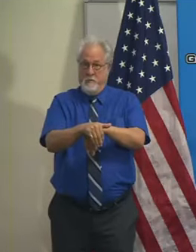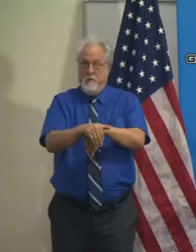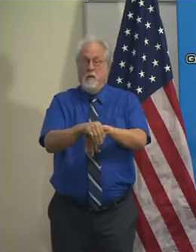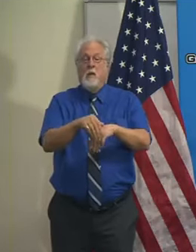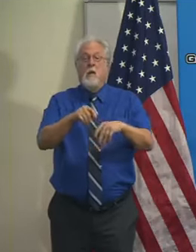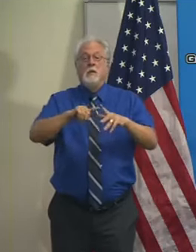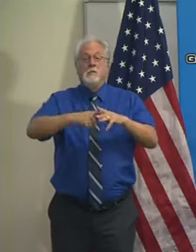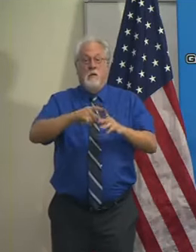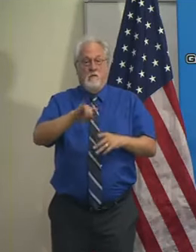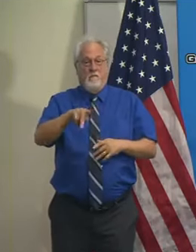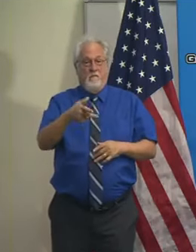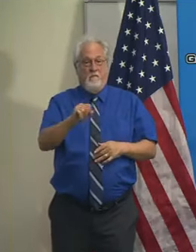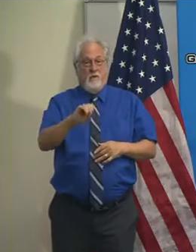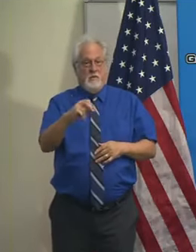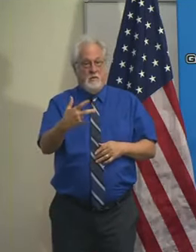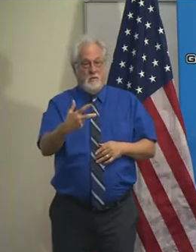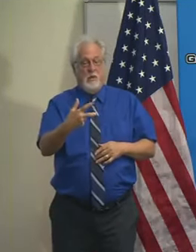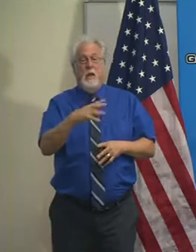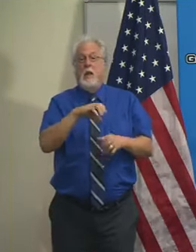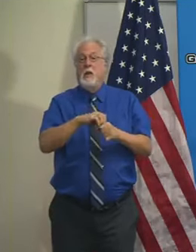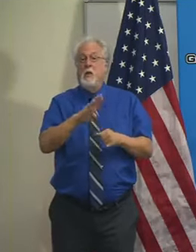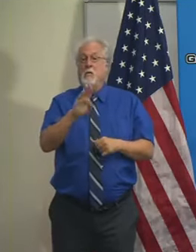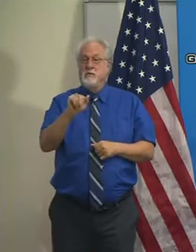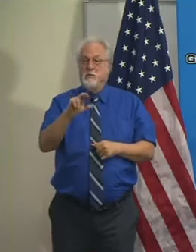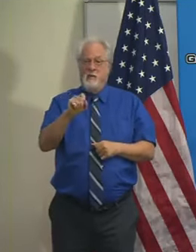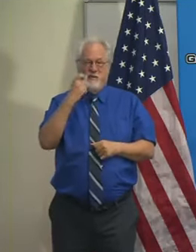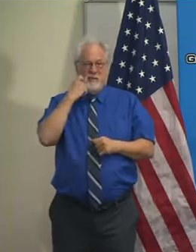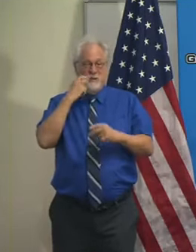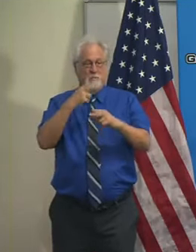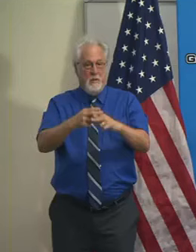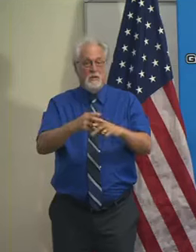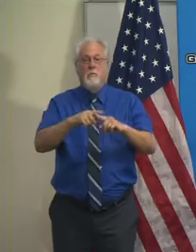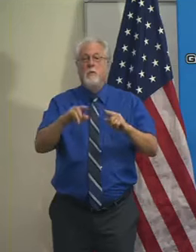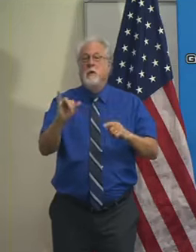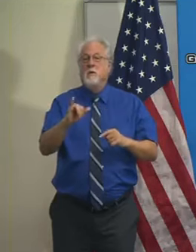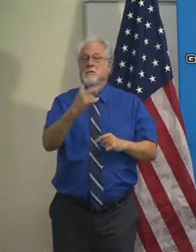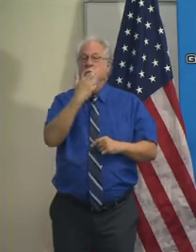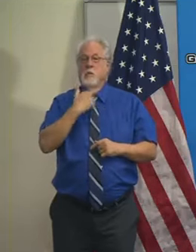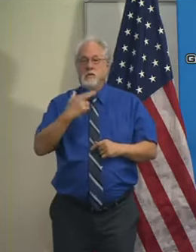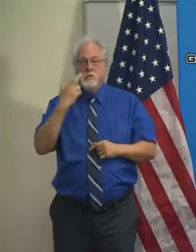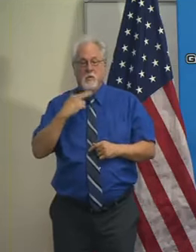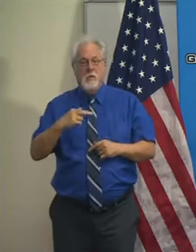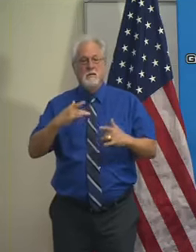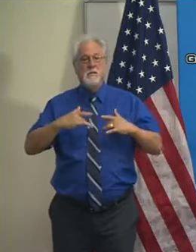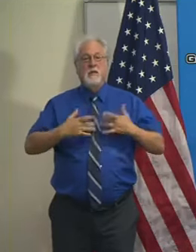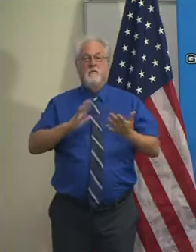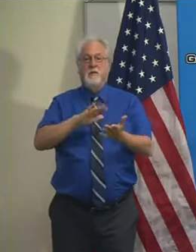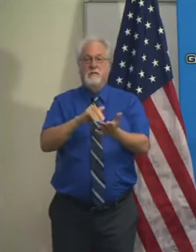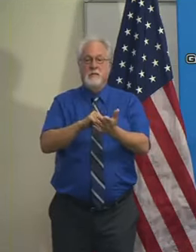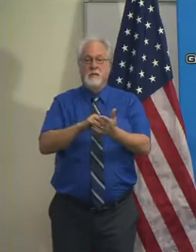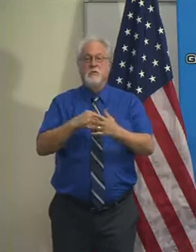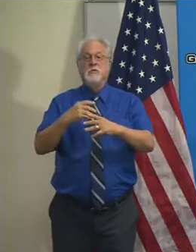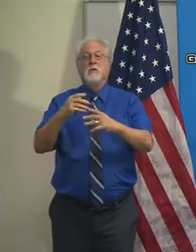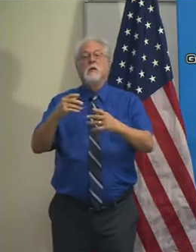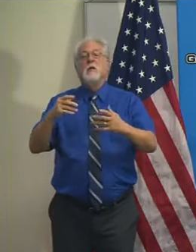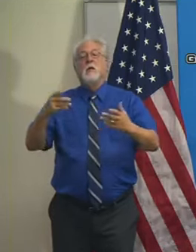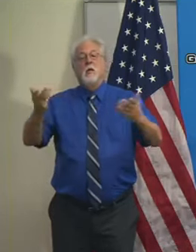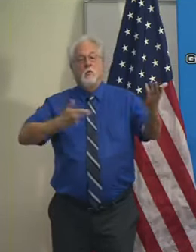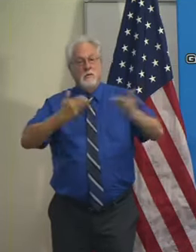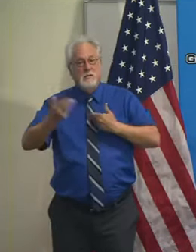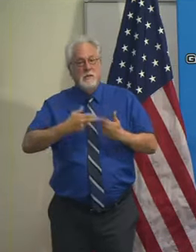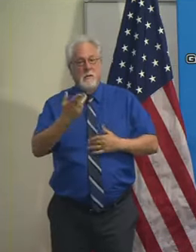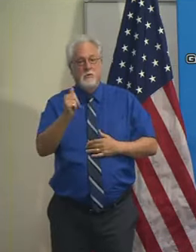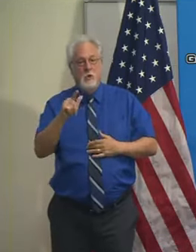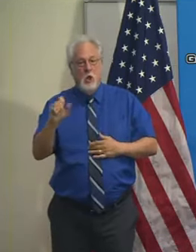phase three. It includes bars, as I just mentioned, but it's also going to include restaurants, event centers, reception halls, and casinos.